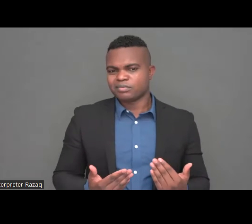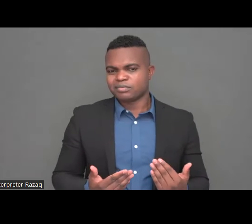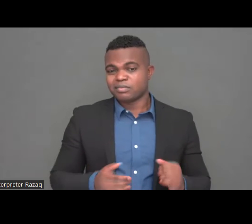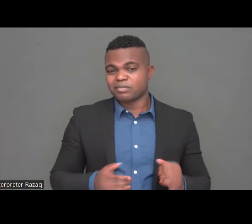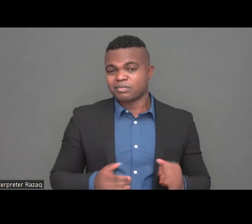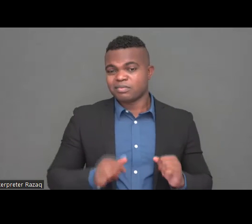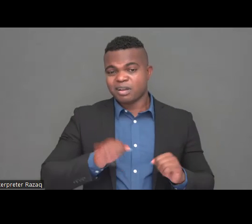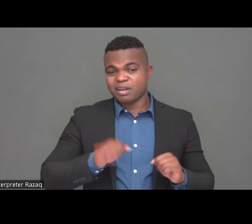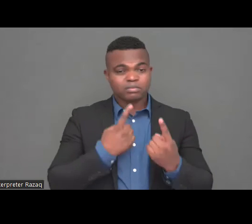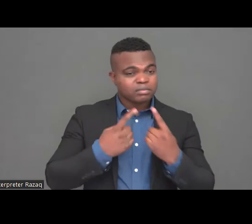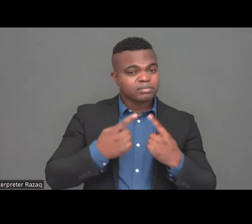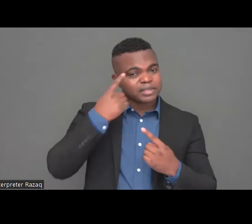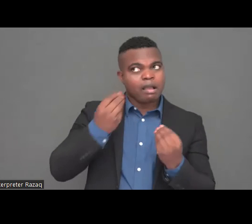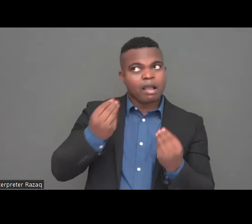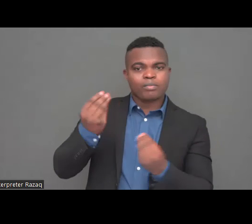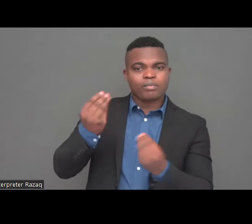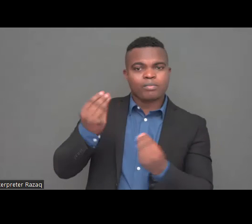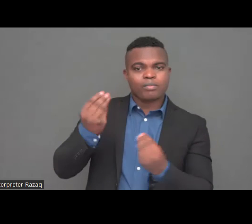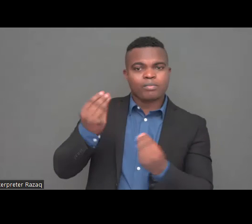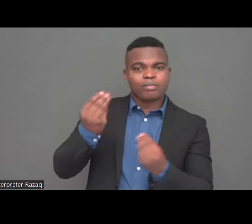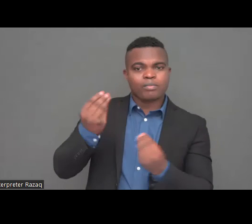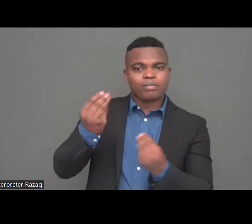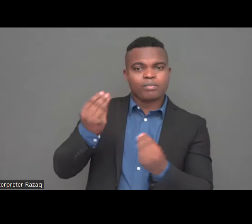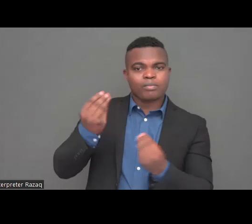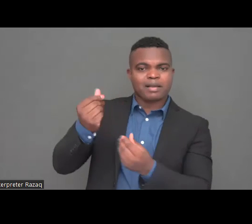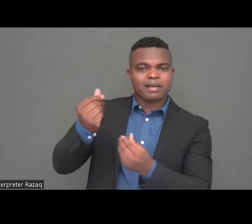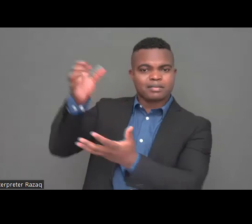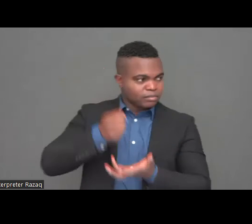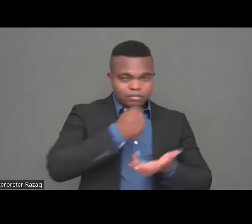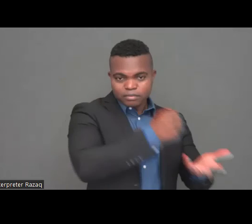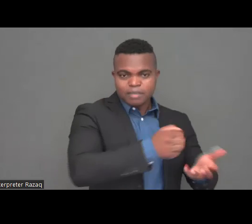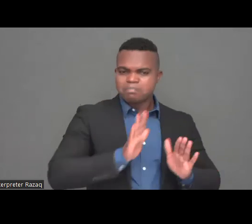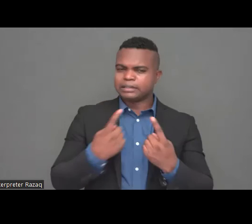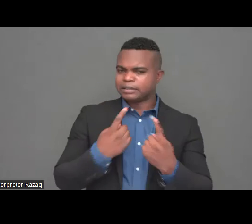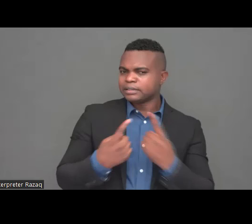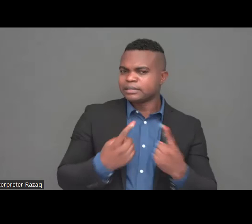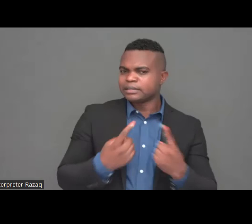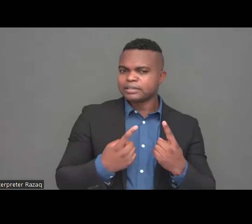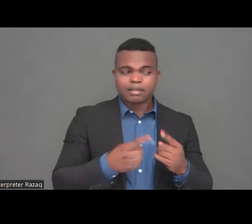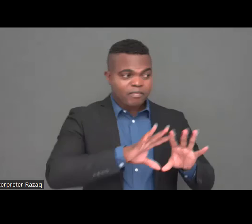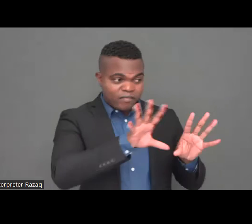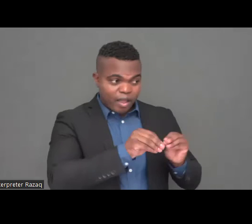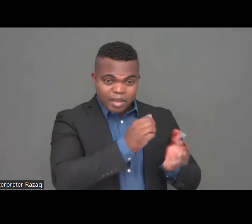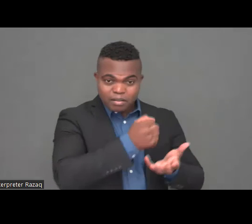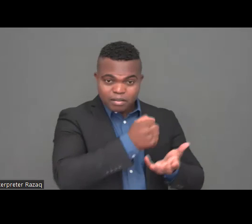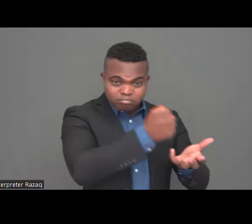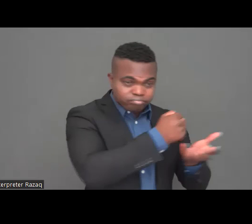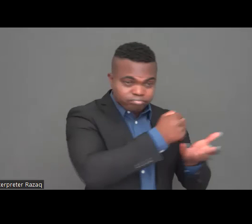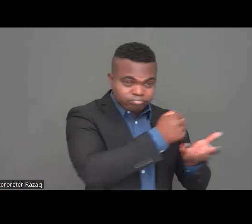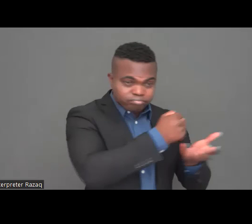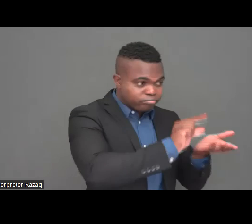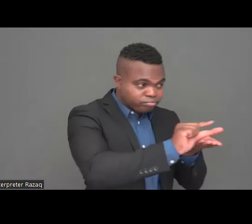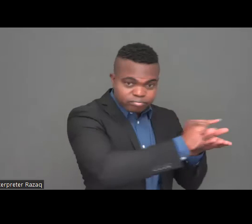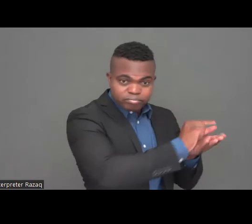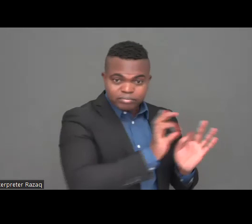families that need them and how the organizations are not working with volunteers but with caregivers who can be there